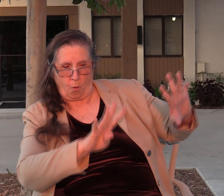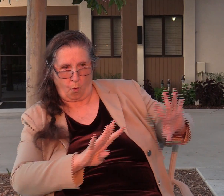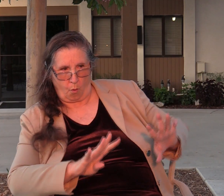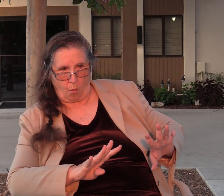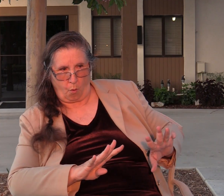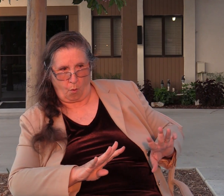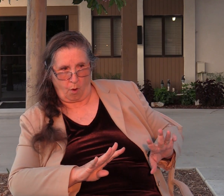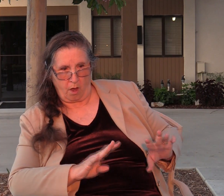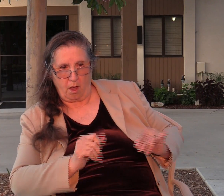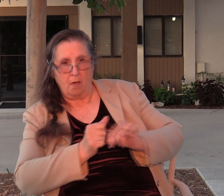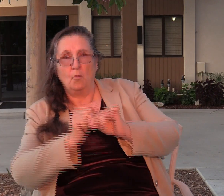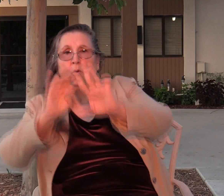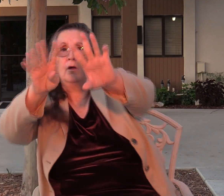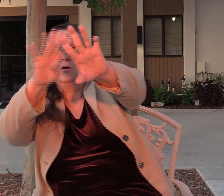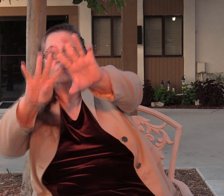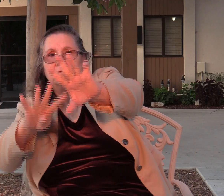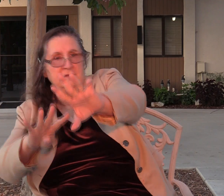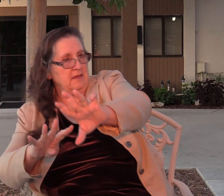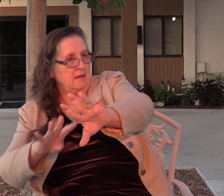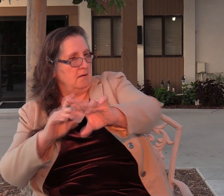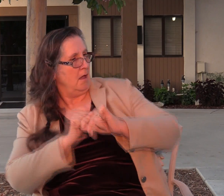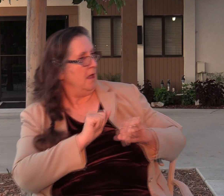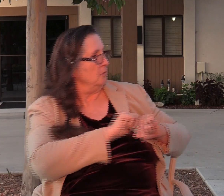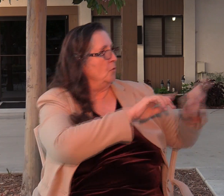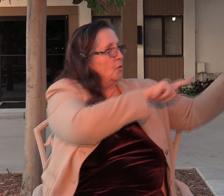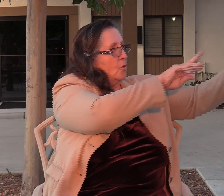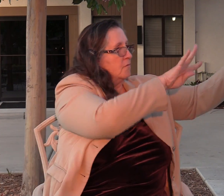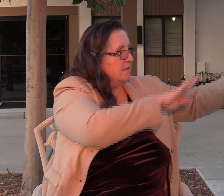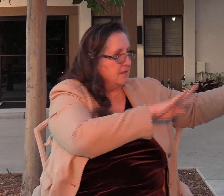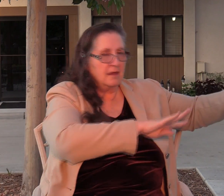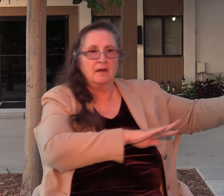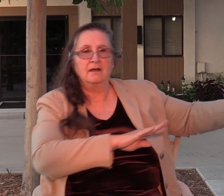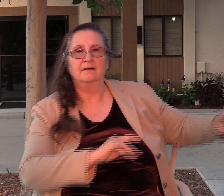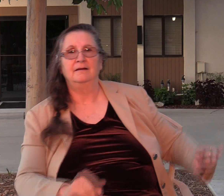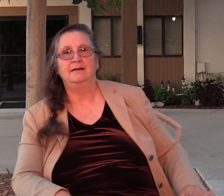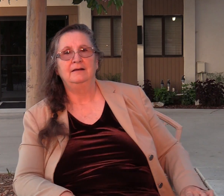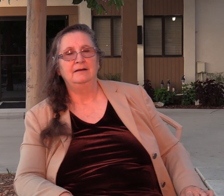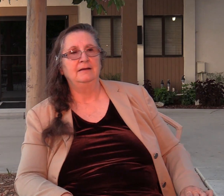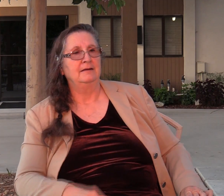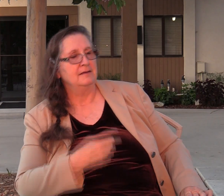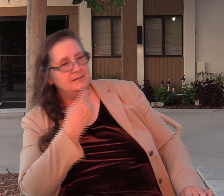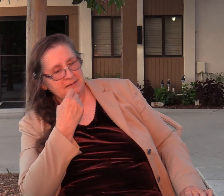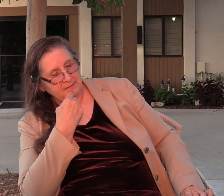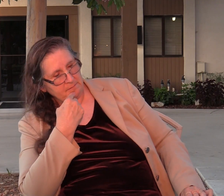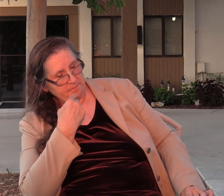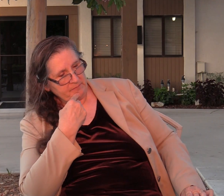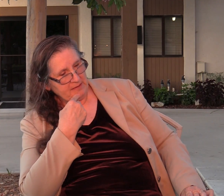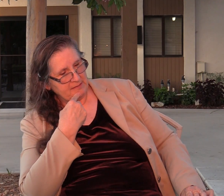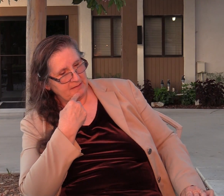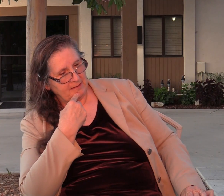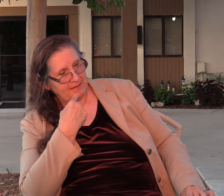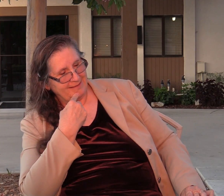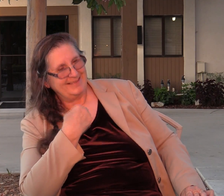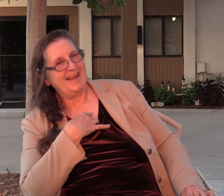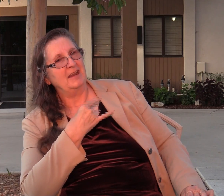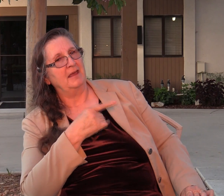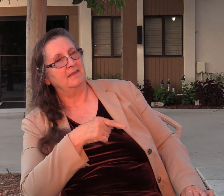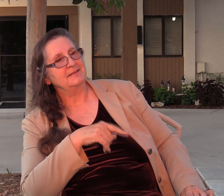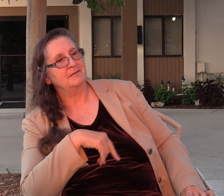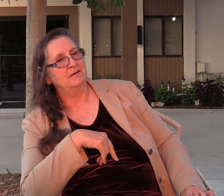company is coming from the diviner's terebinth tree. Then Zebul said to him, I like this, Where indeed is